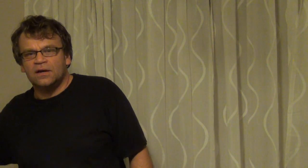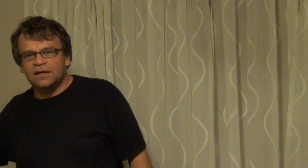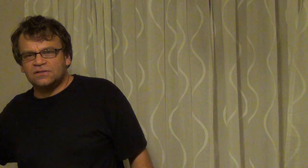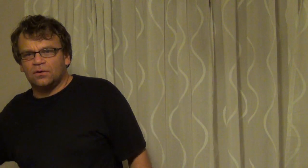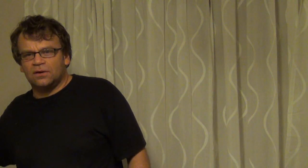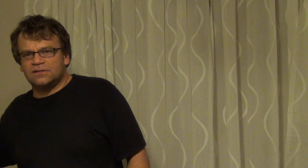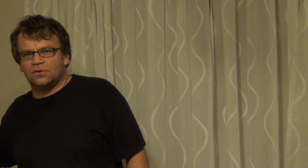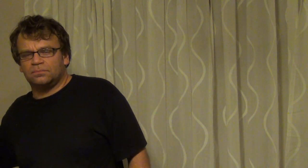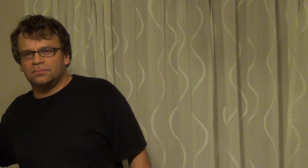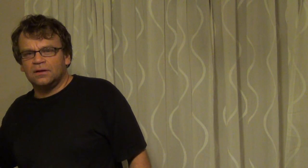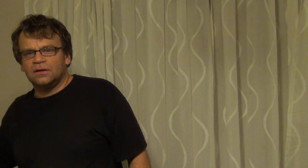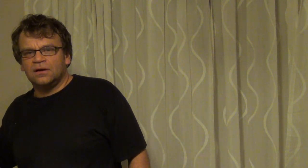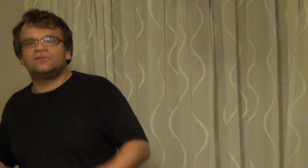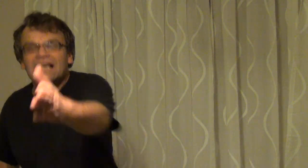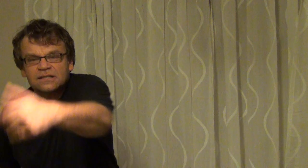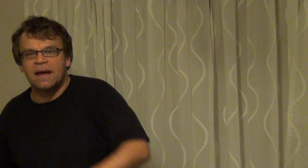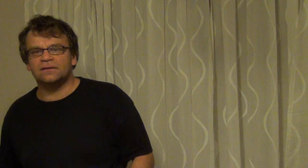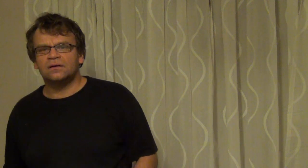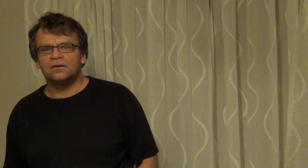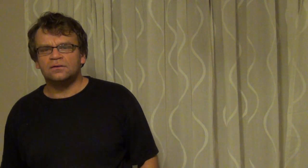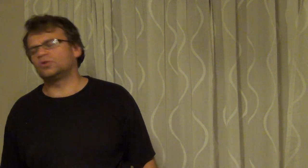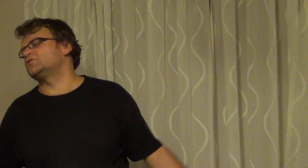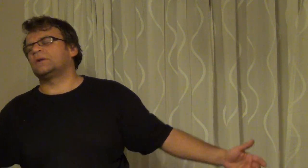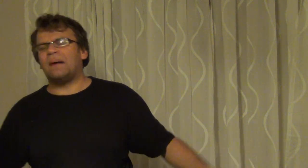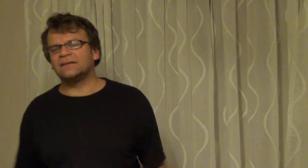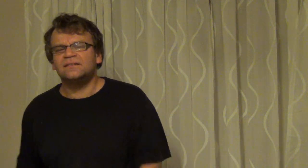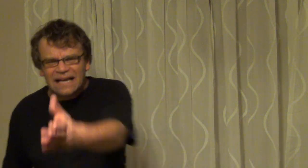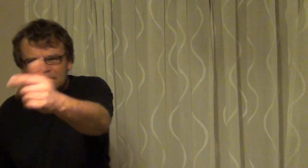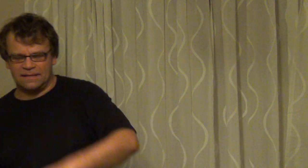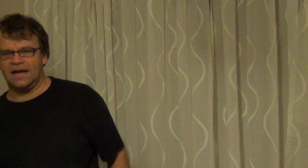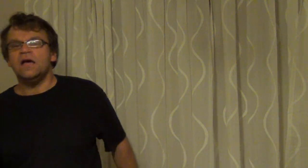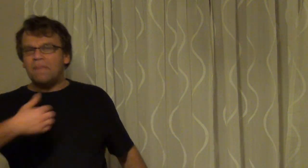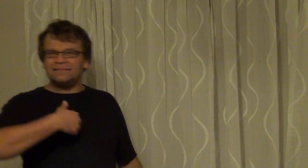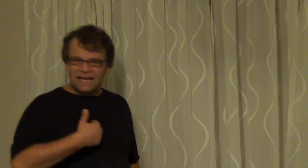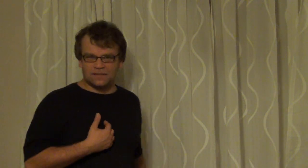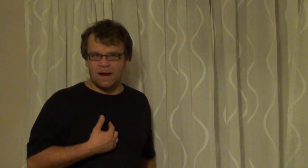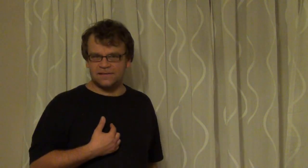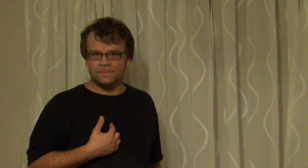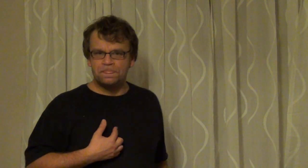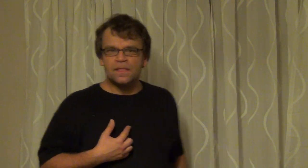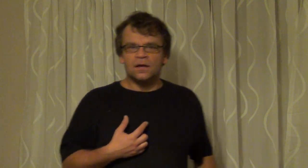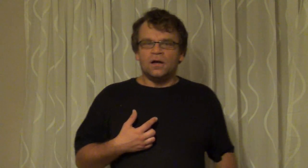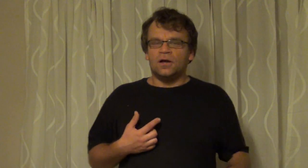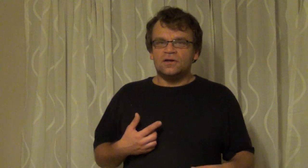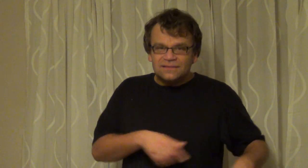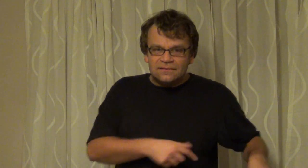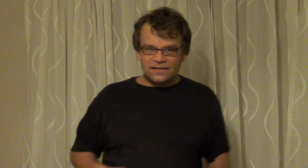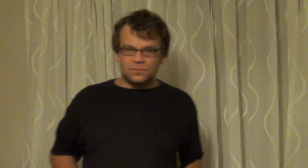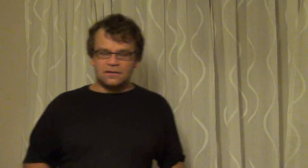is your is your desk mate no it's not a part he's a desk mate yeah my desk mate next to me said